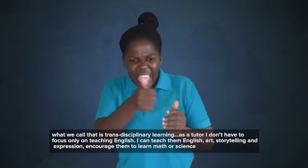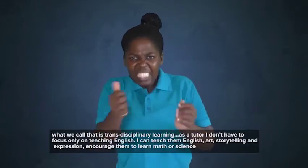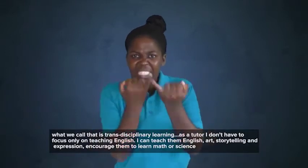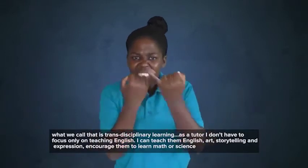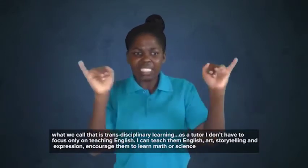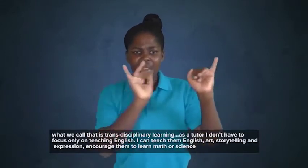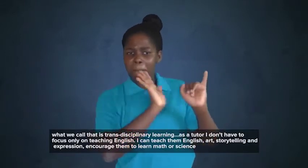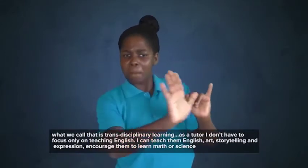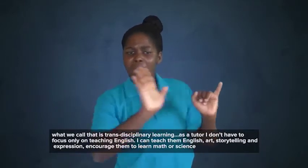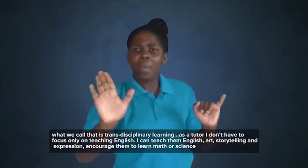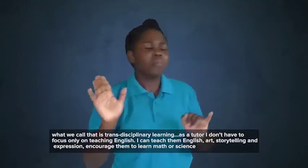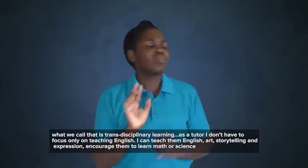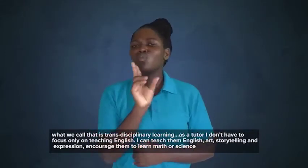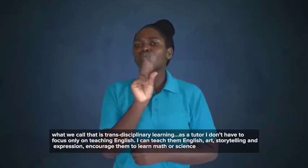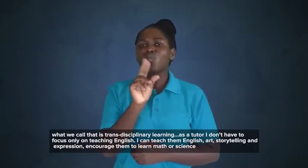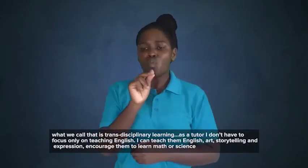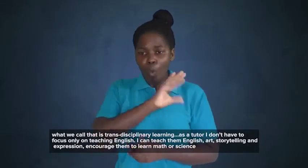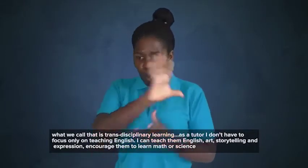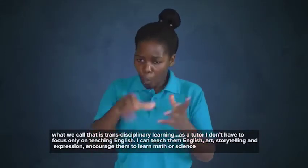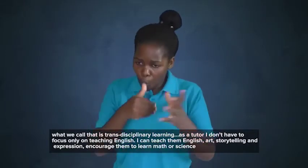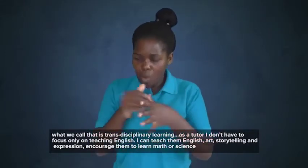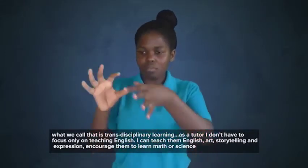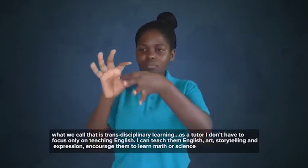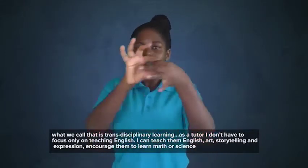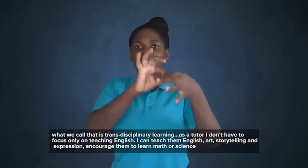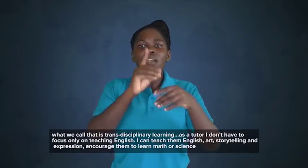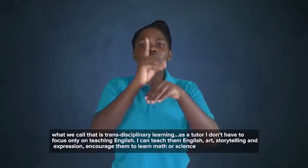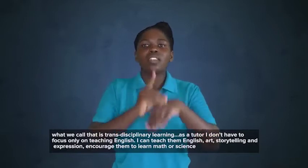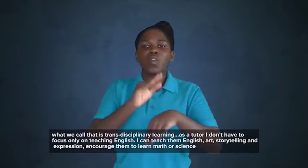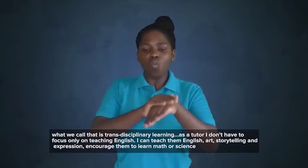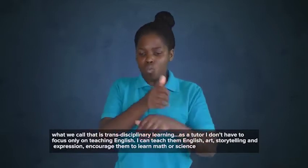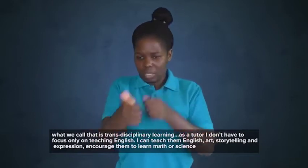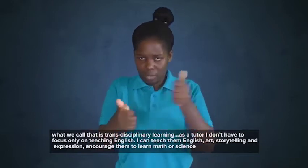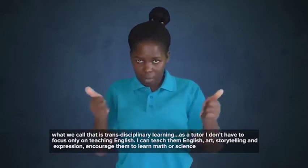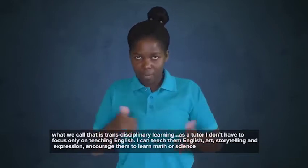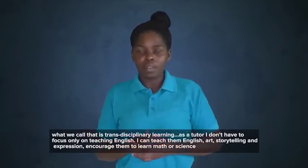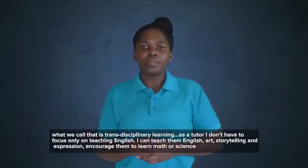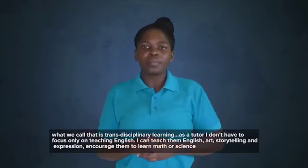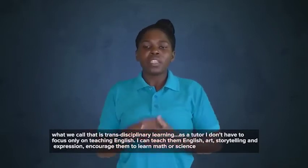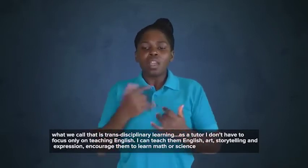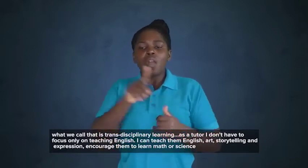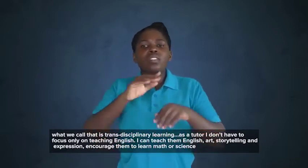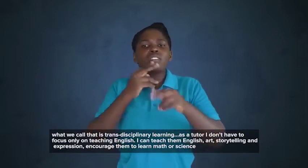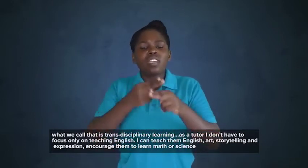of teaching. And each is not independent. They are interrelated and depend on each other.